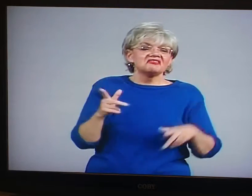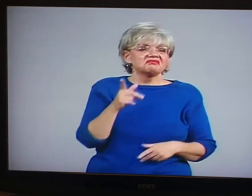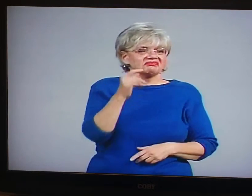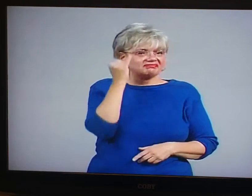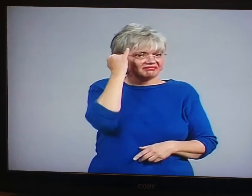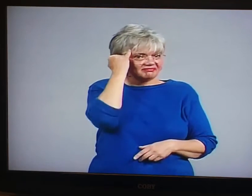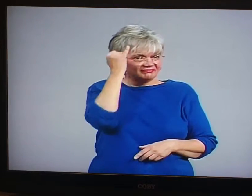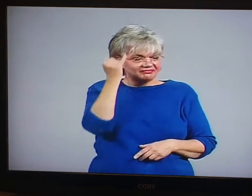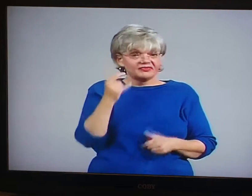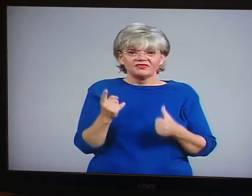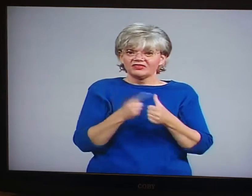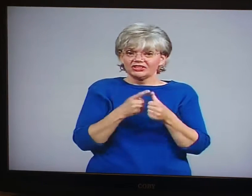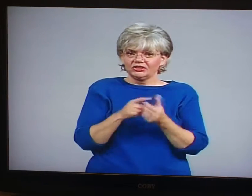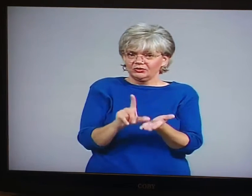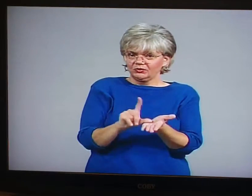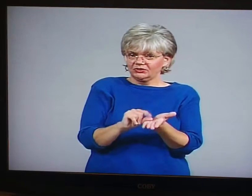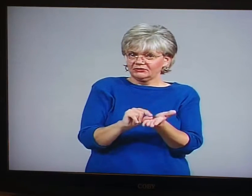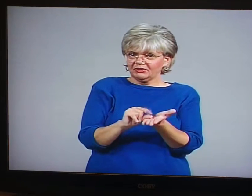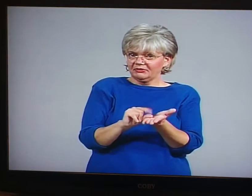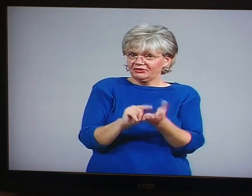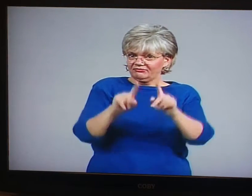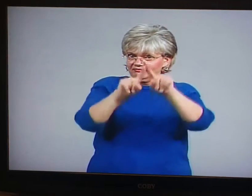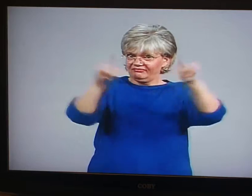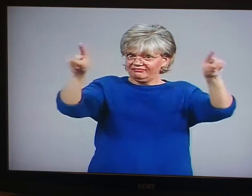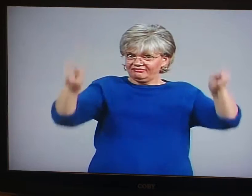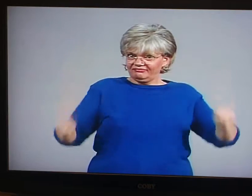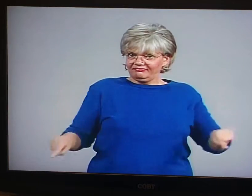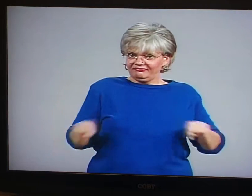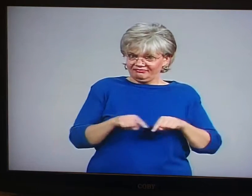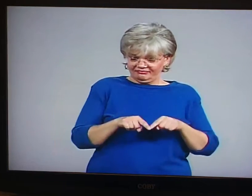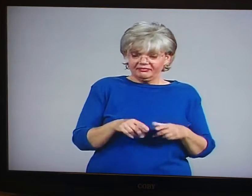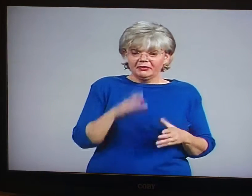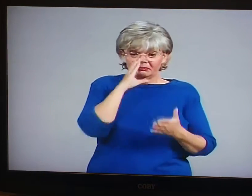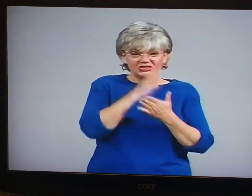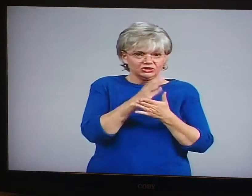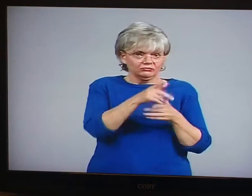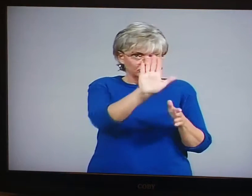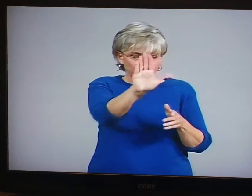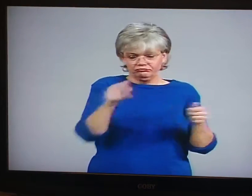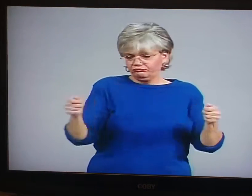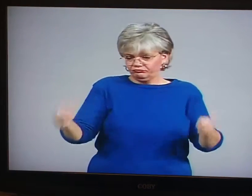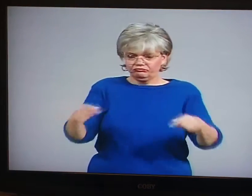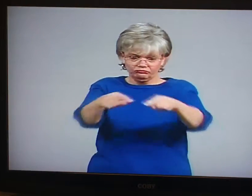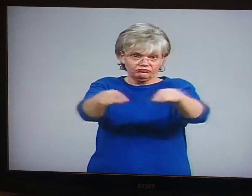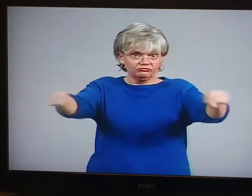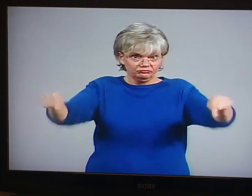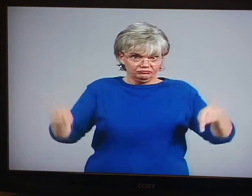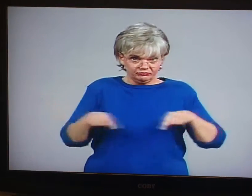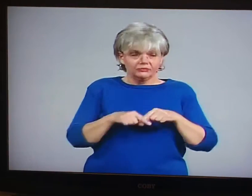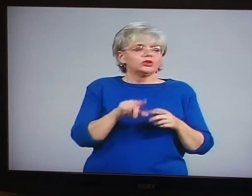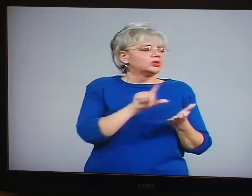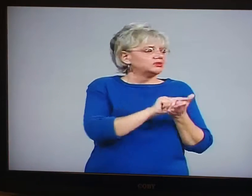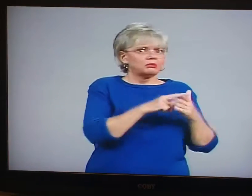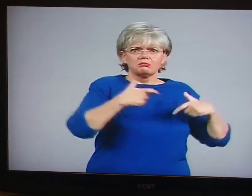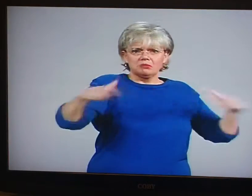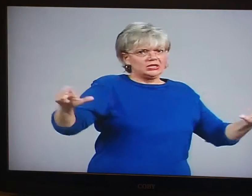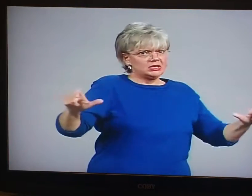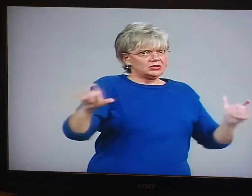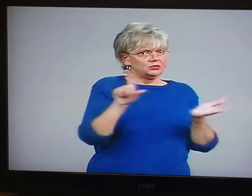nail it in just right you get all of these holes on the wall well I've got an idea for you so you have your picture what you do is just